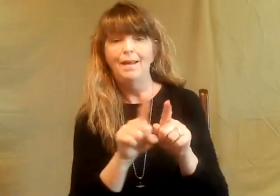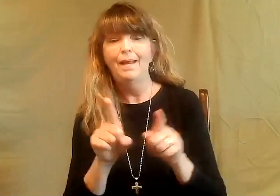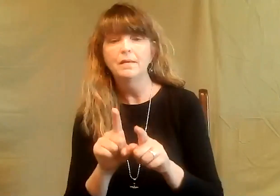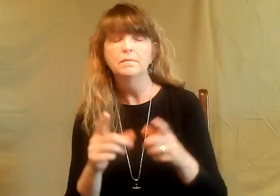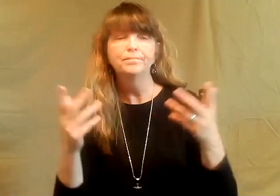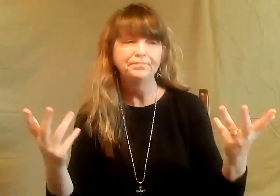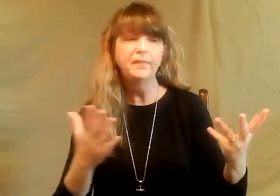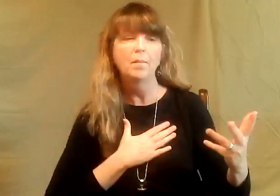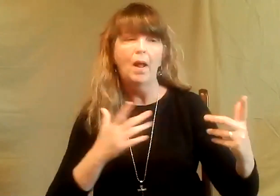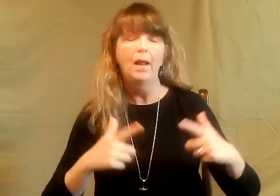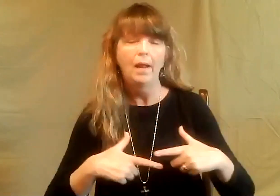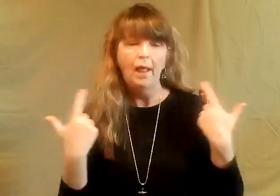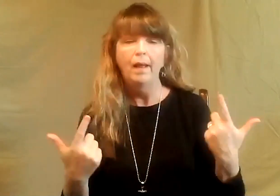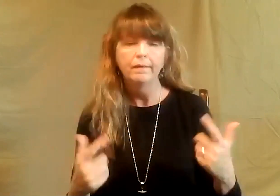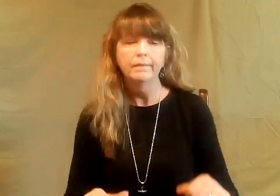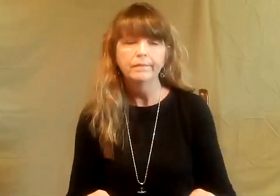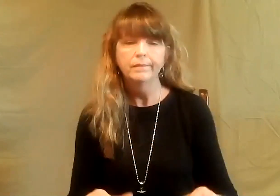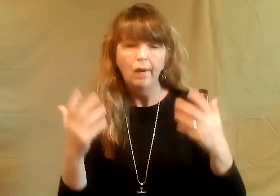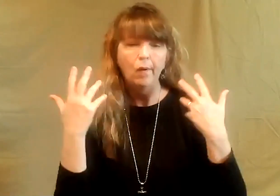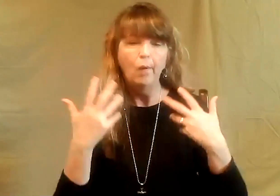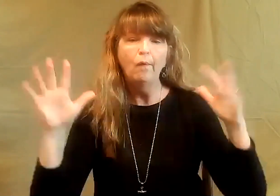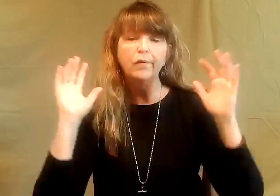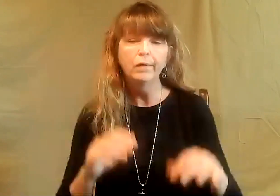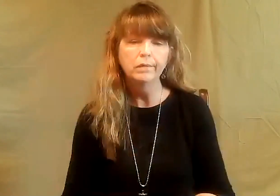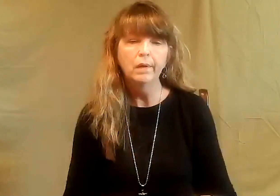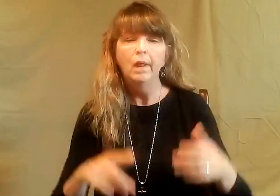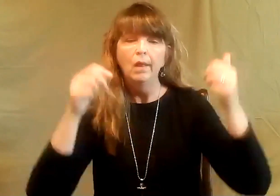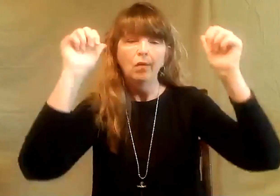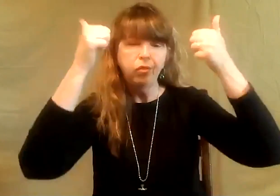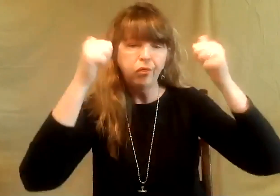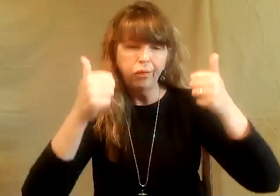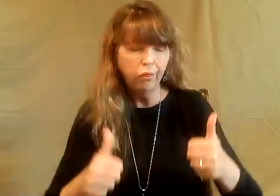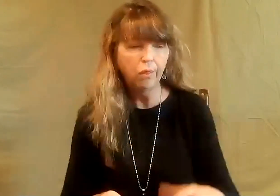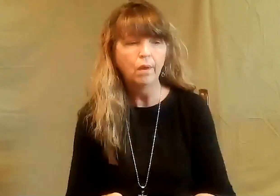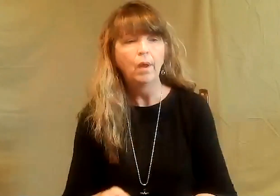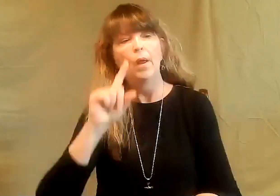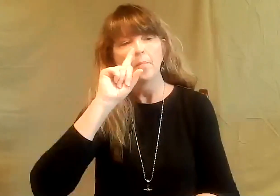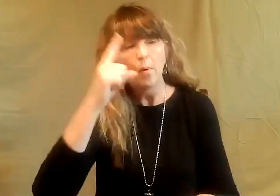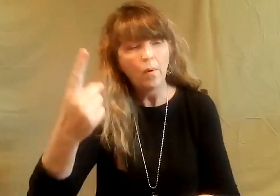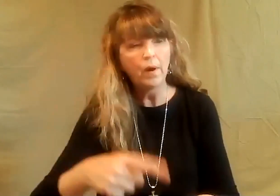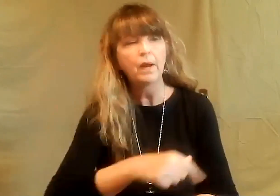We can look at old age as well. That's just my life is over now. I'm declining.